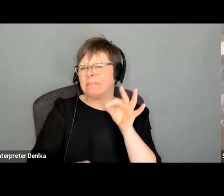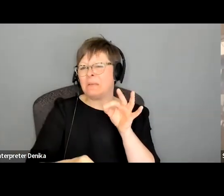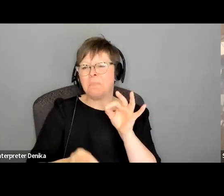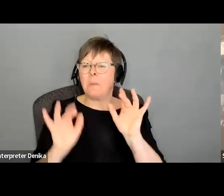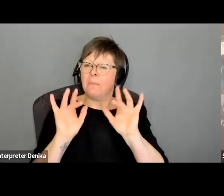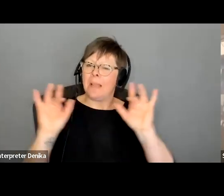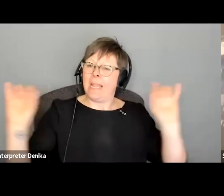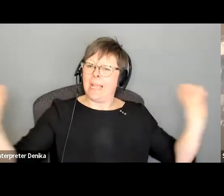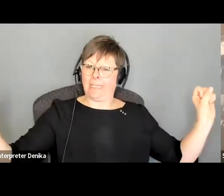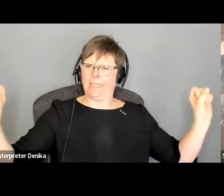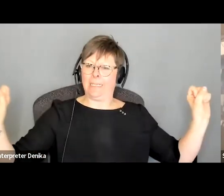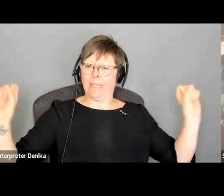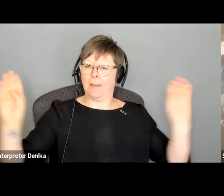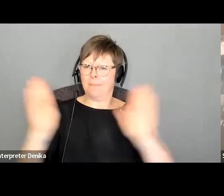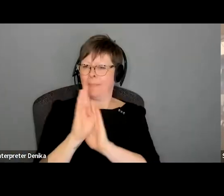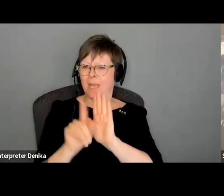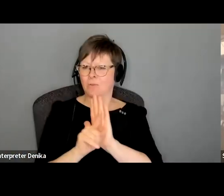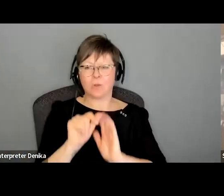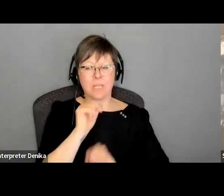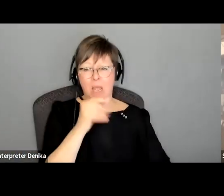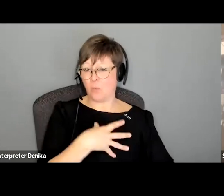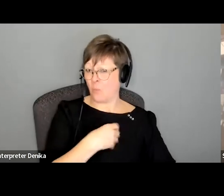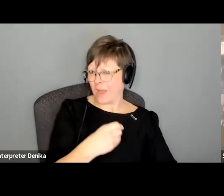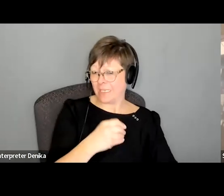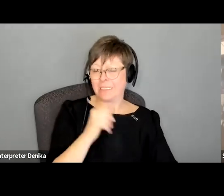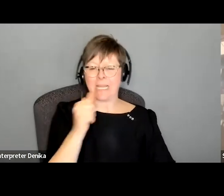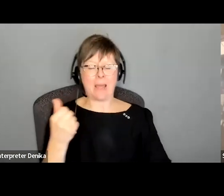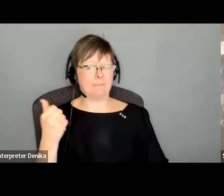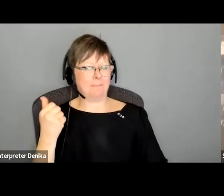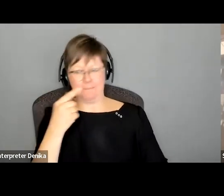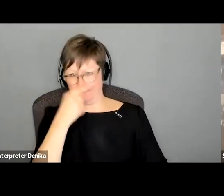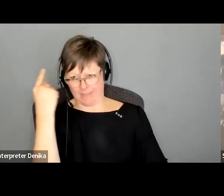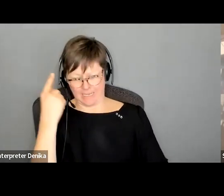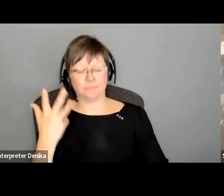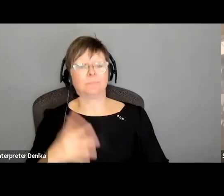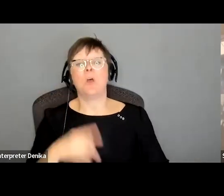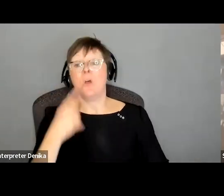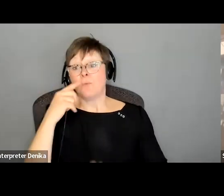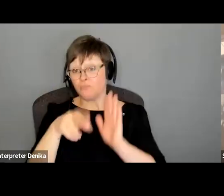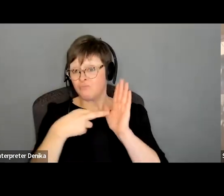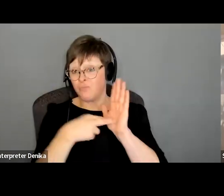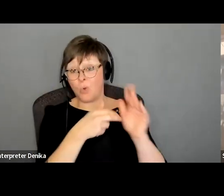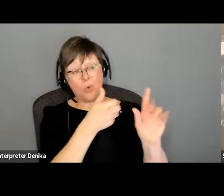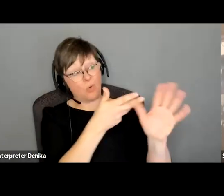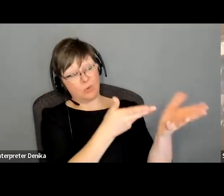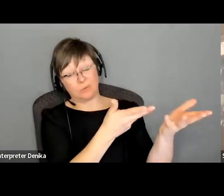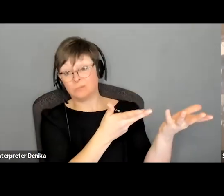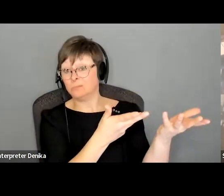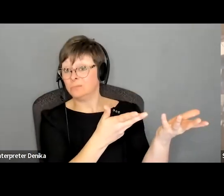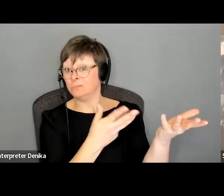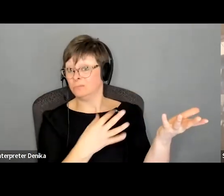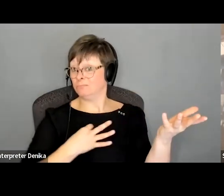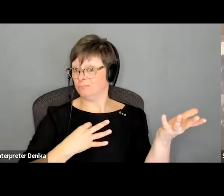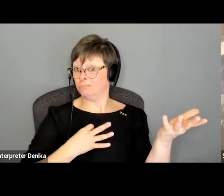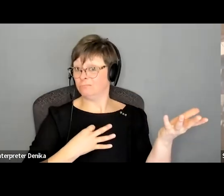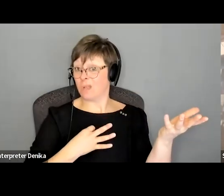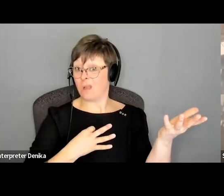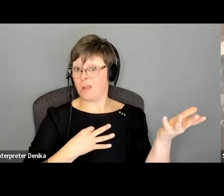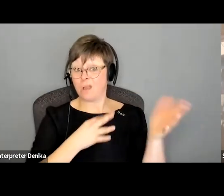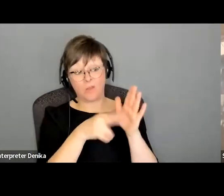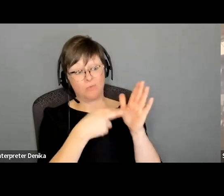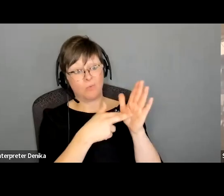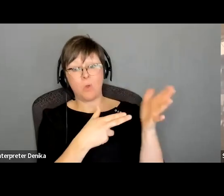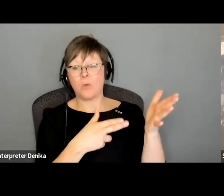good not white and not black in terms of background in terms of the role itself uh i don't think